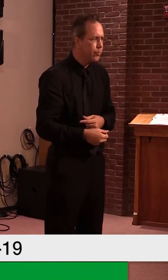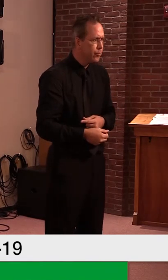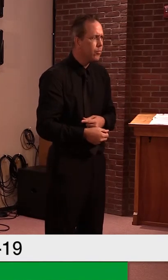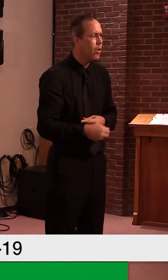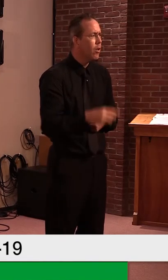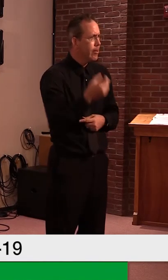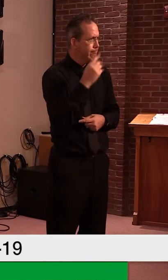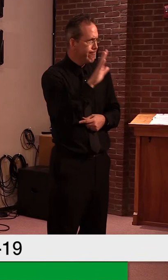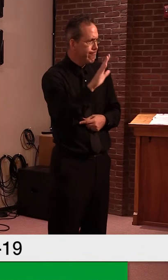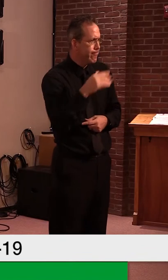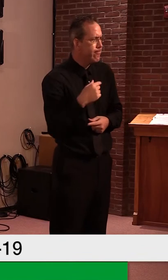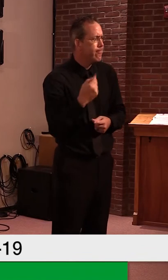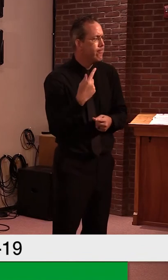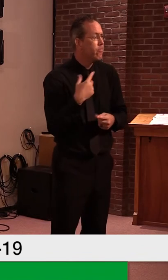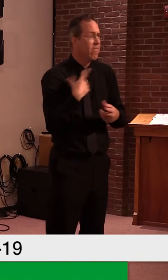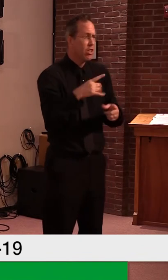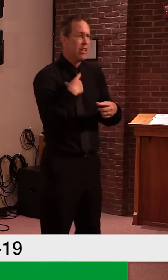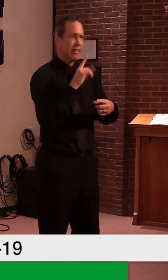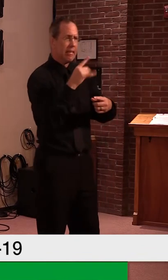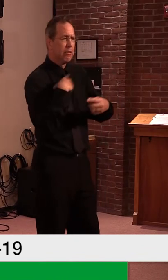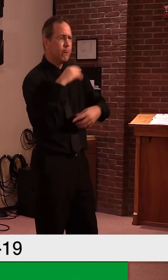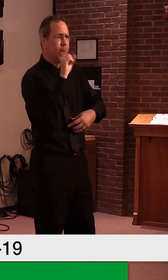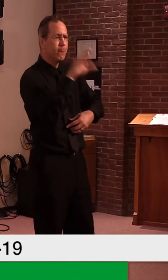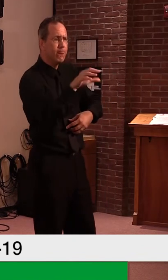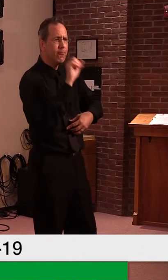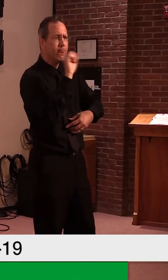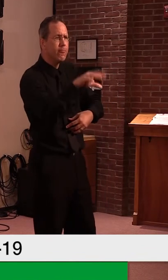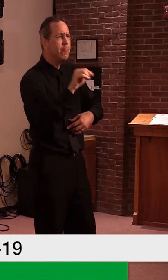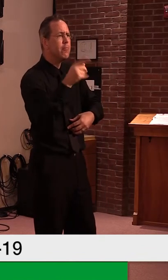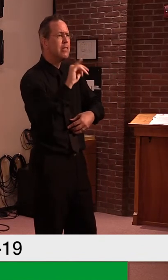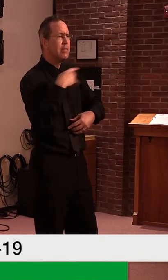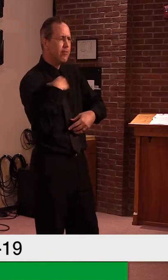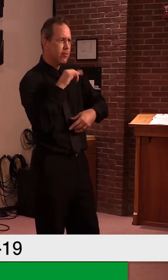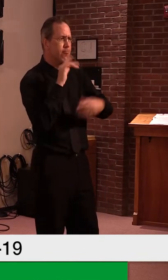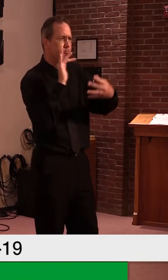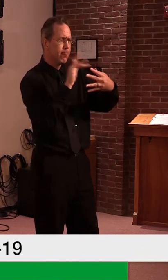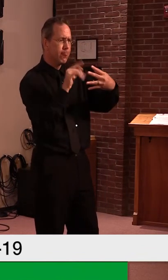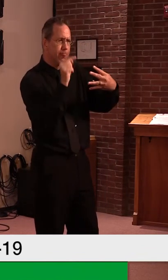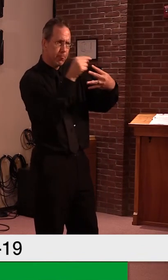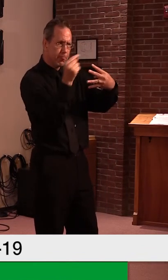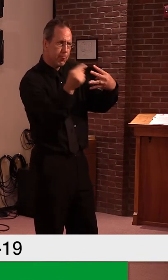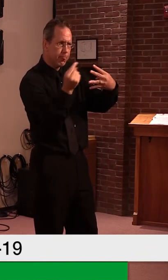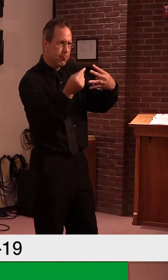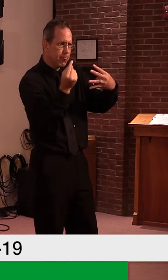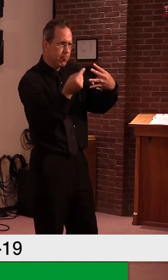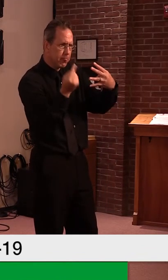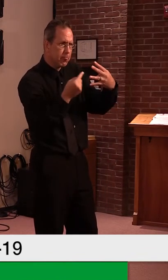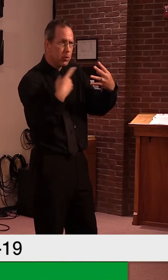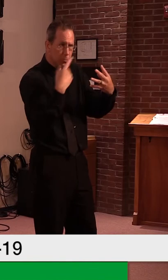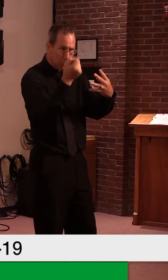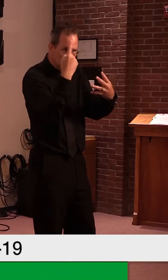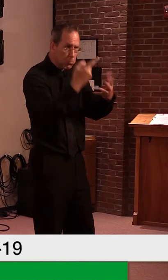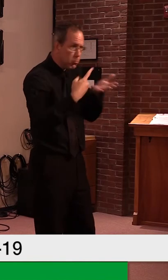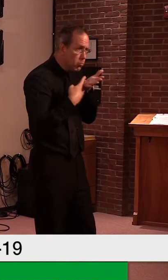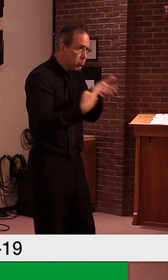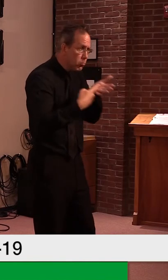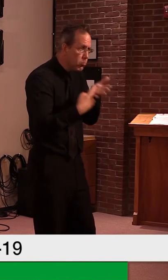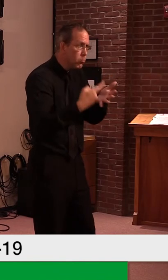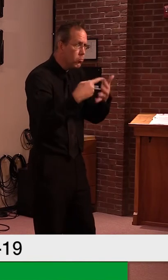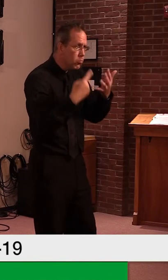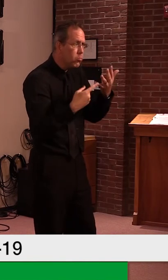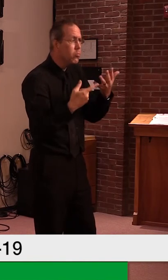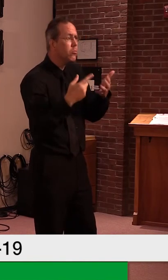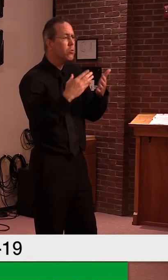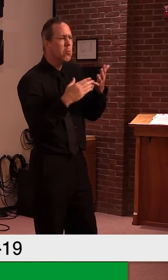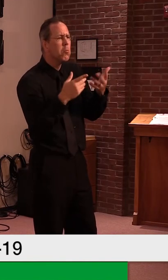believe has been talked about and agreed to. The logistics of how to do it still haven't been worked out, but the agreement